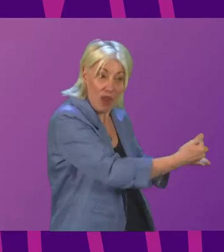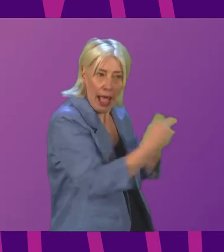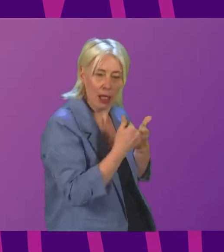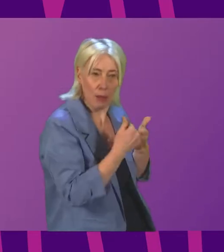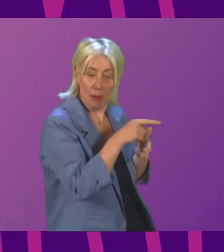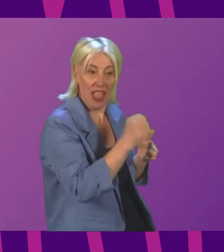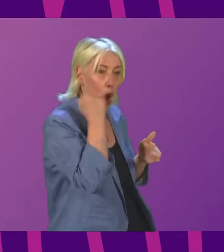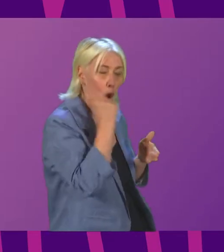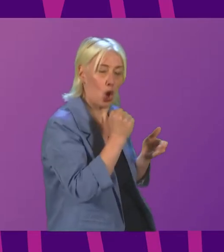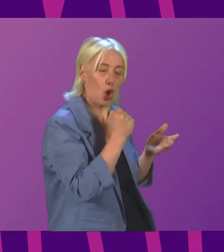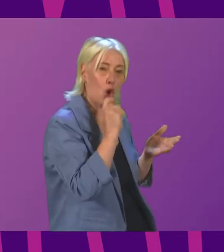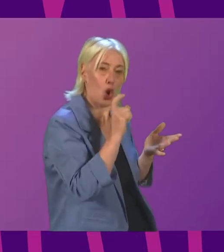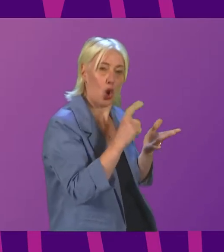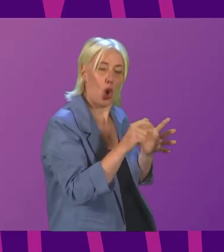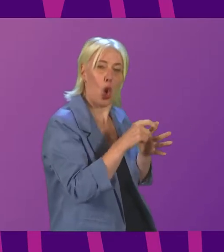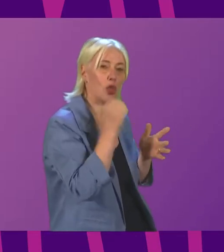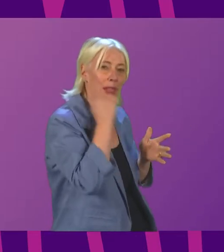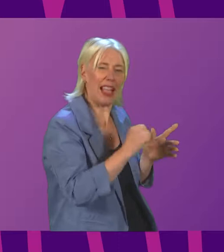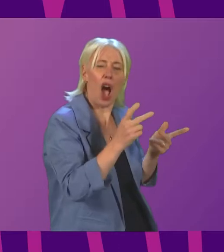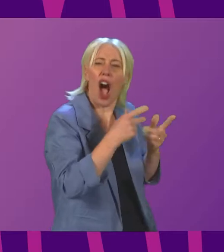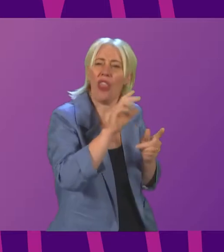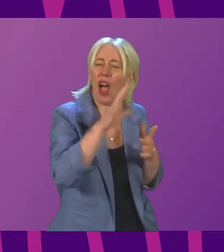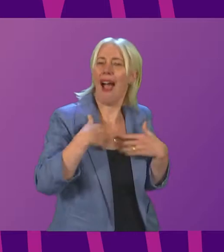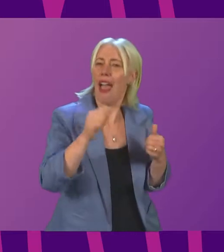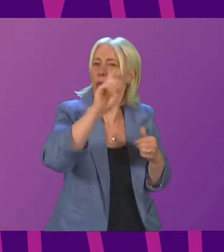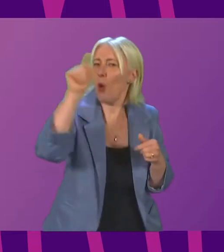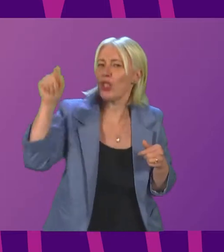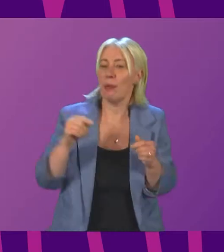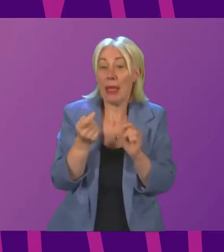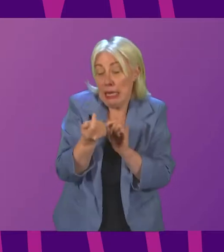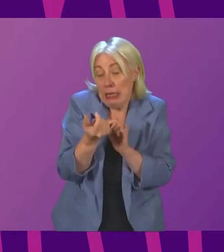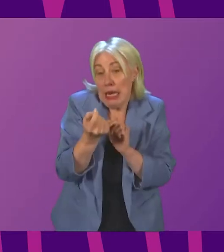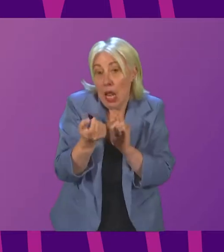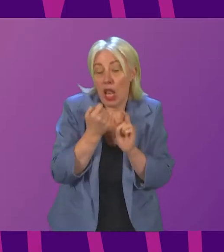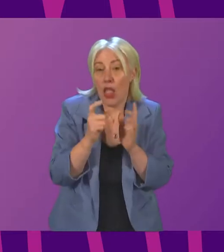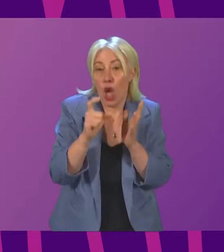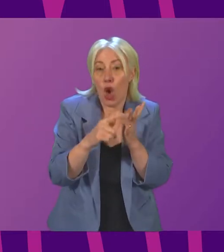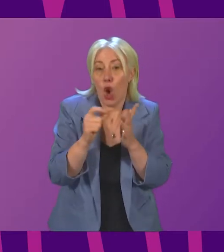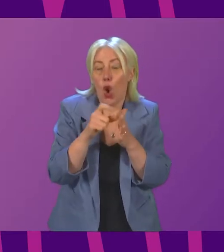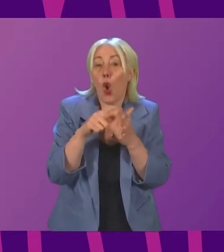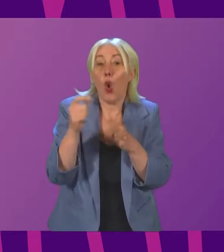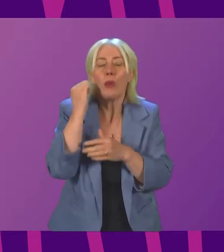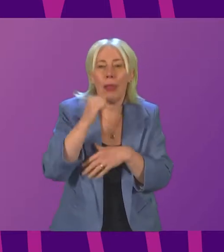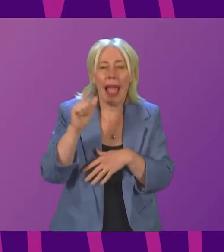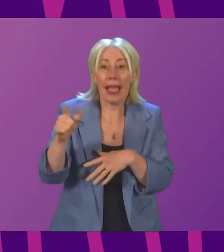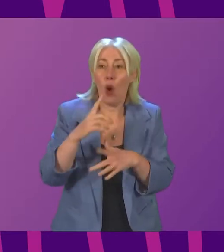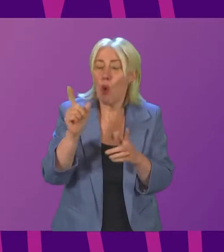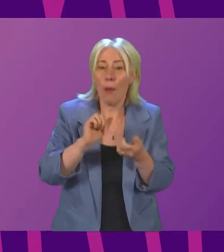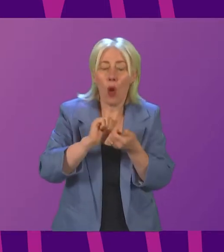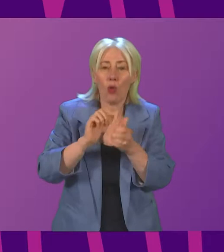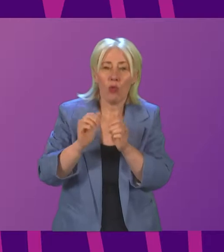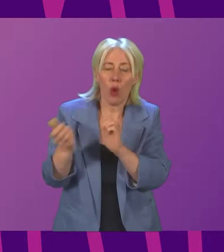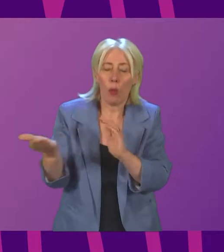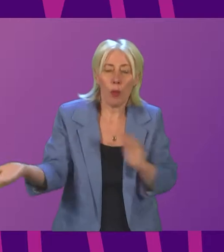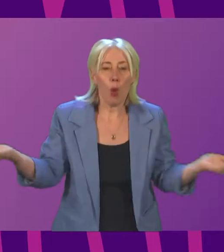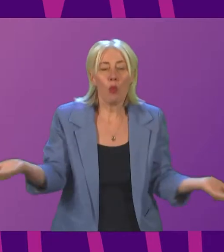Are there any other health boards close to code black? And when can we expect mutual aid to become available? Is there any spare capacity at all